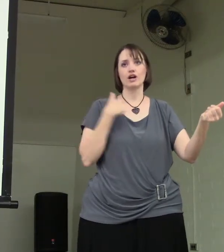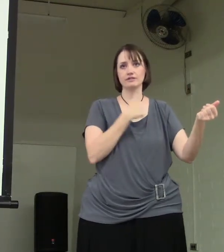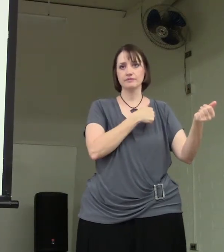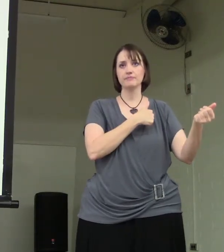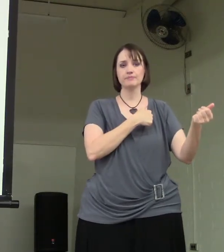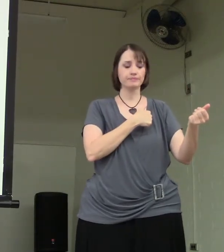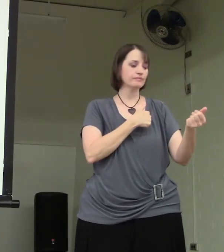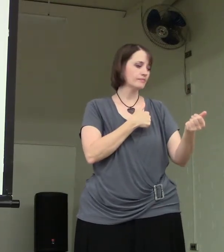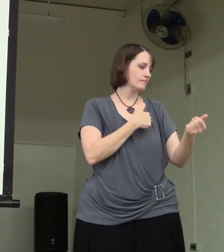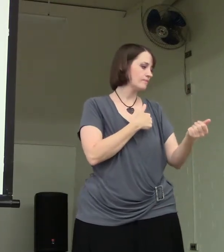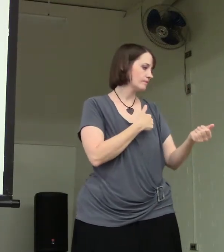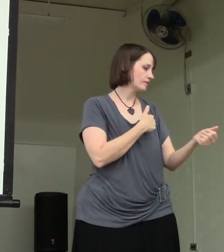us.